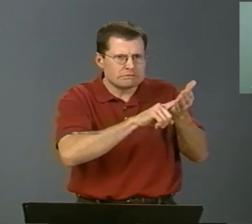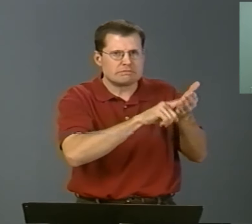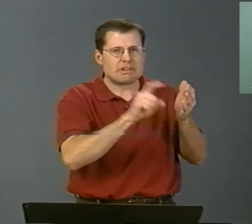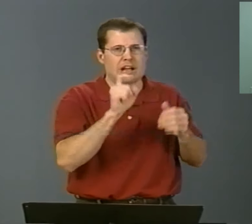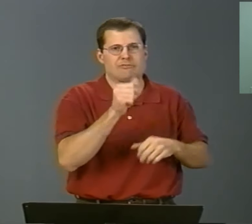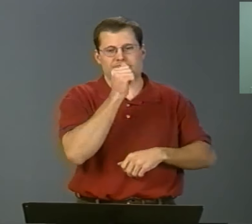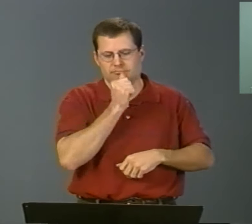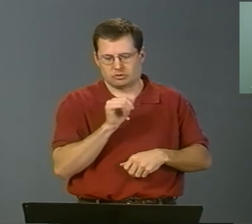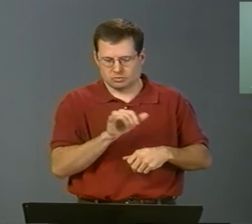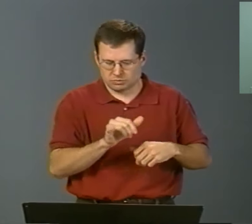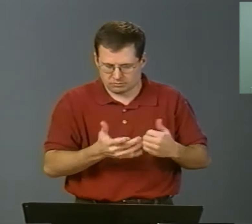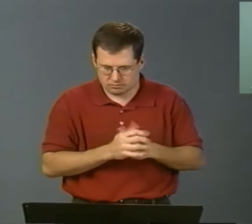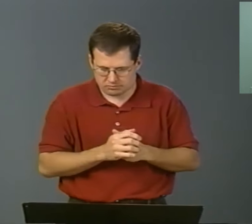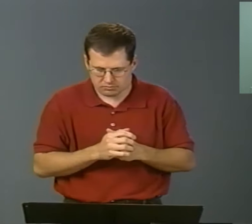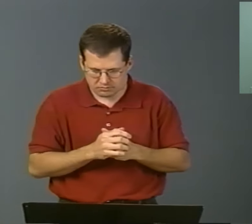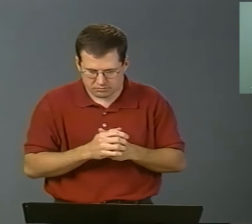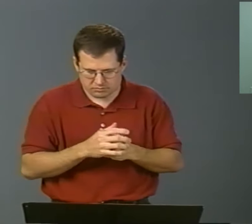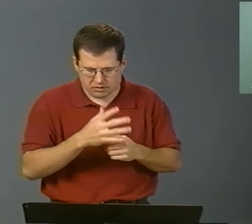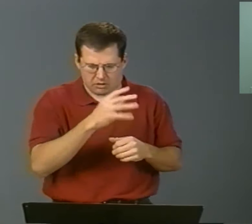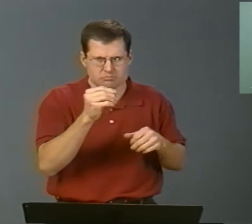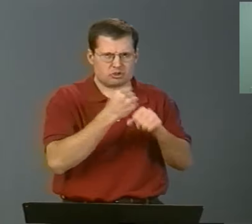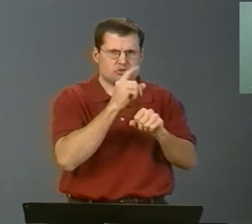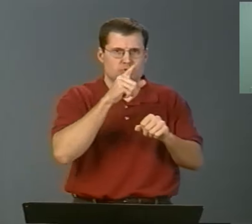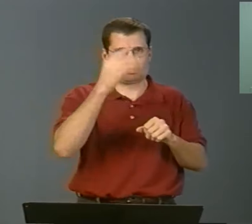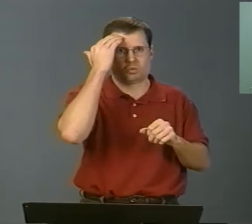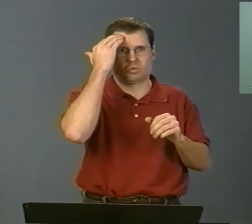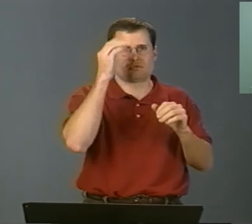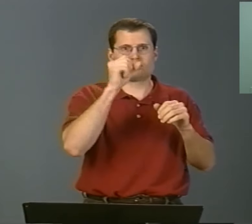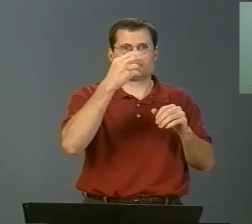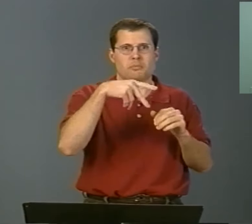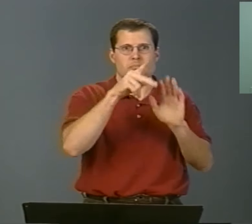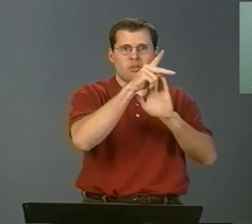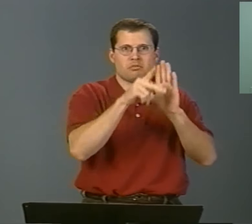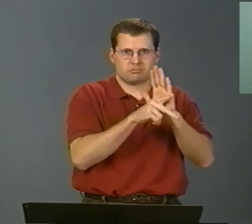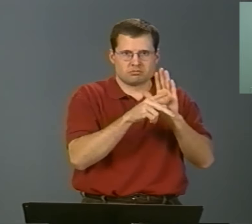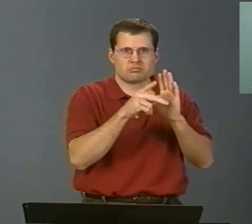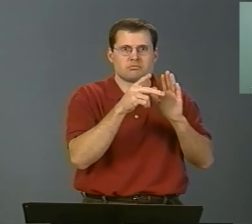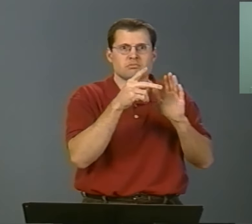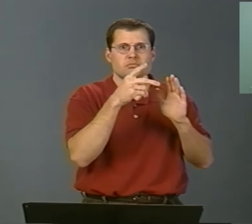And, you know, I'd also, you have to be patient because it takes time to diagnose the problems.